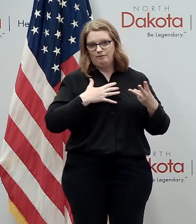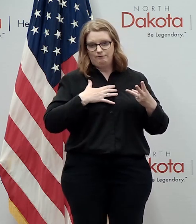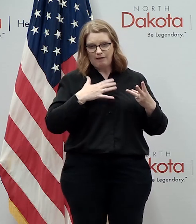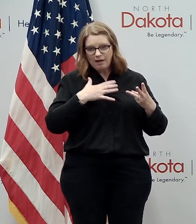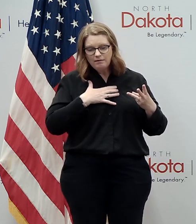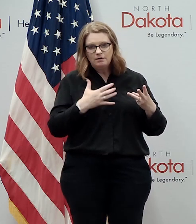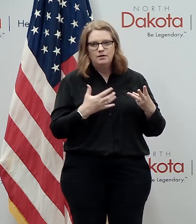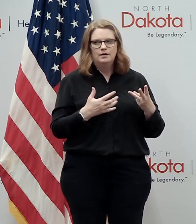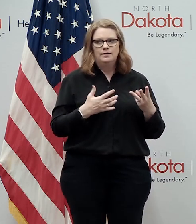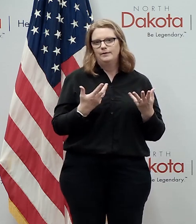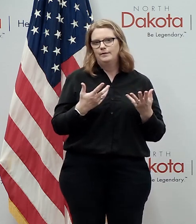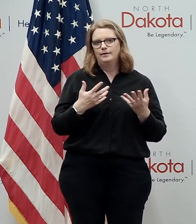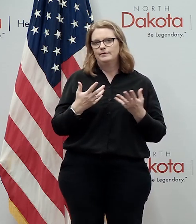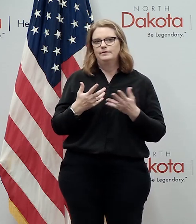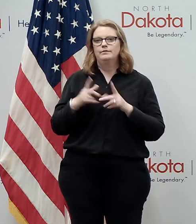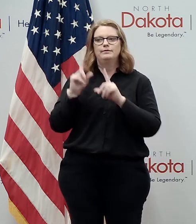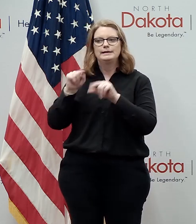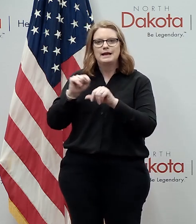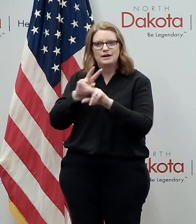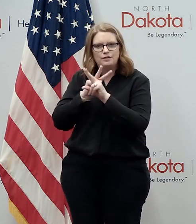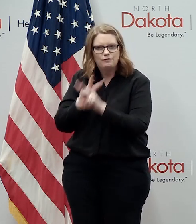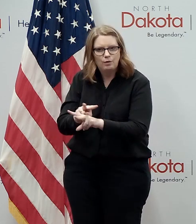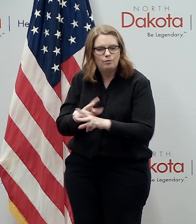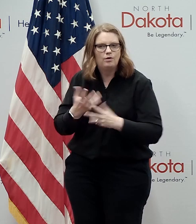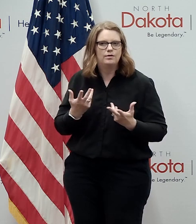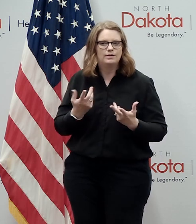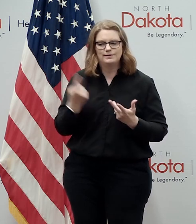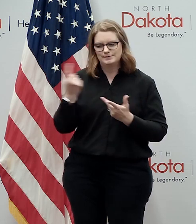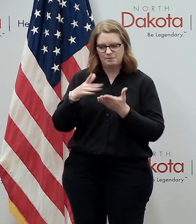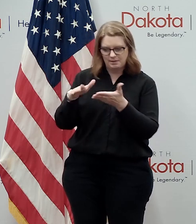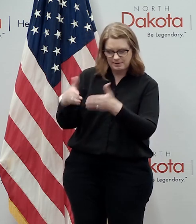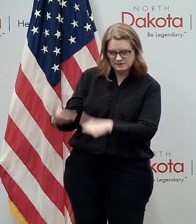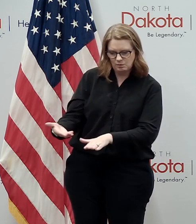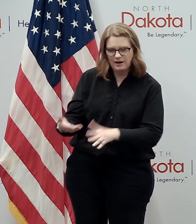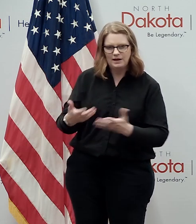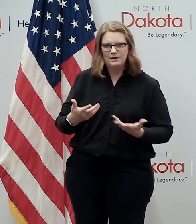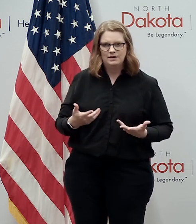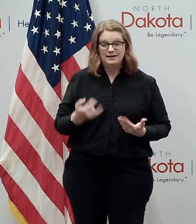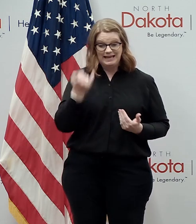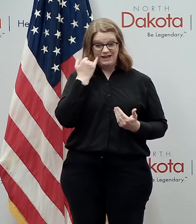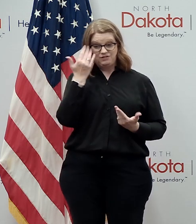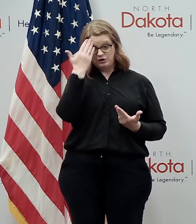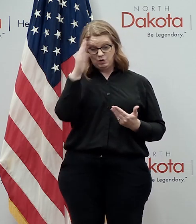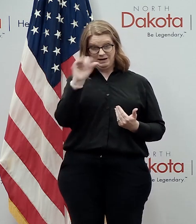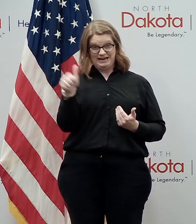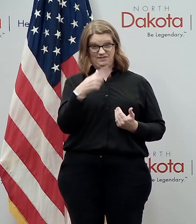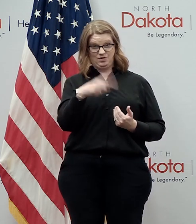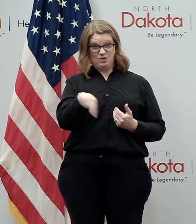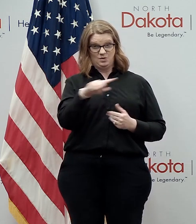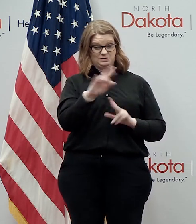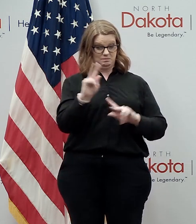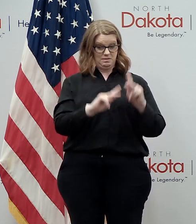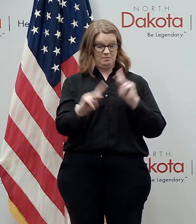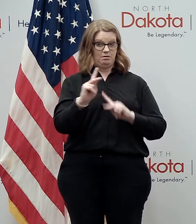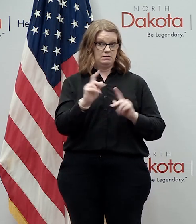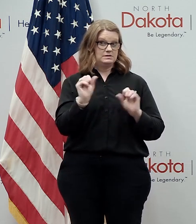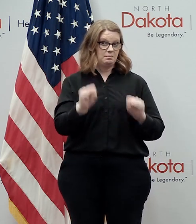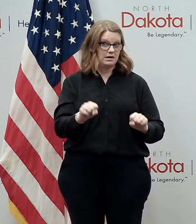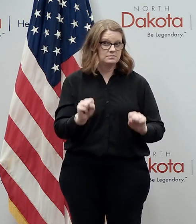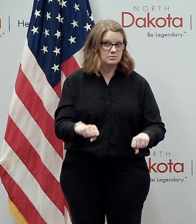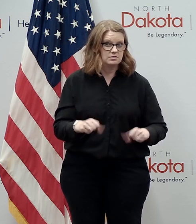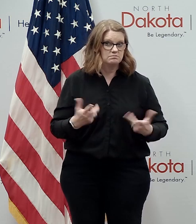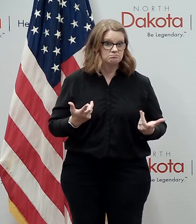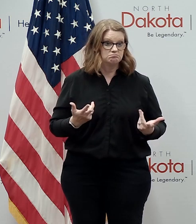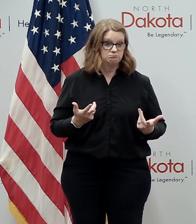or you know or you've attended the funeral you're one of those loved ones of someone who passed away from this if you don't know any of those people which is very possible in our state then